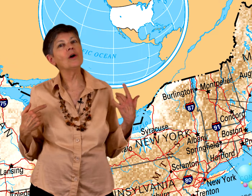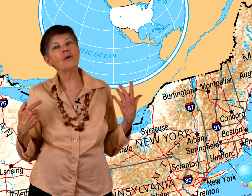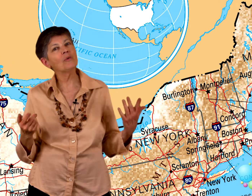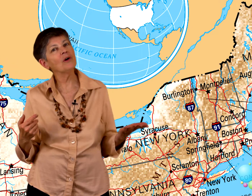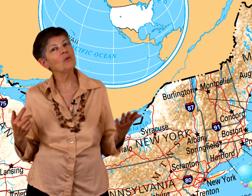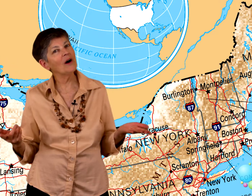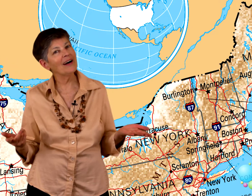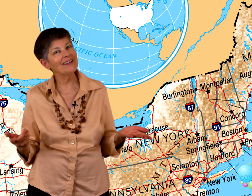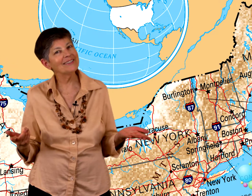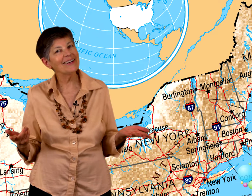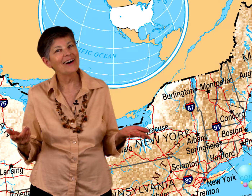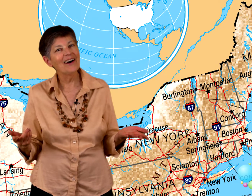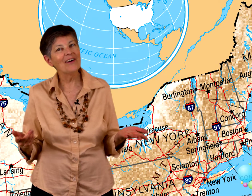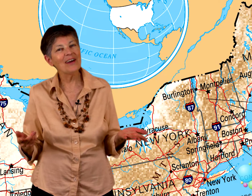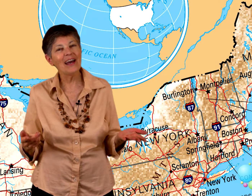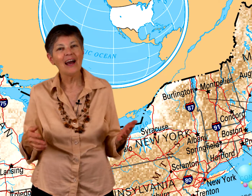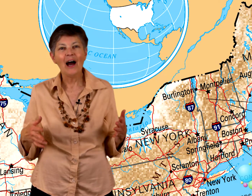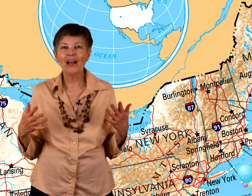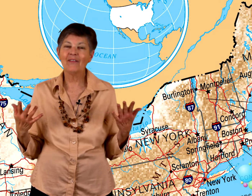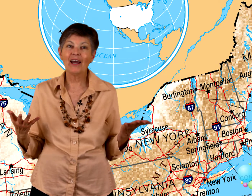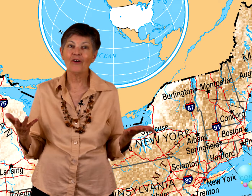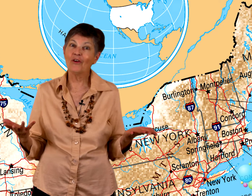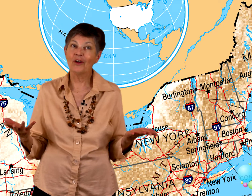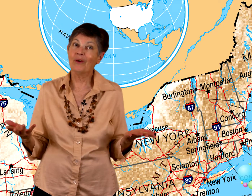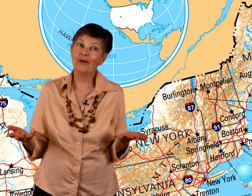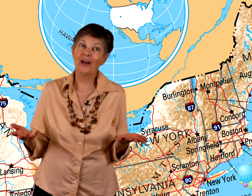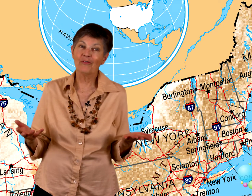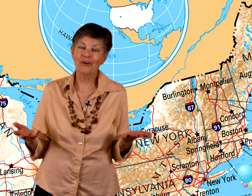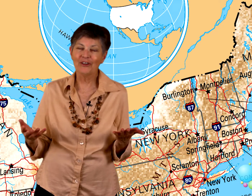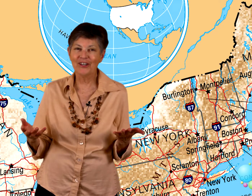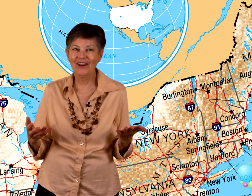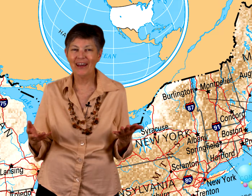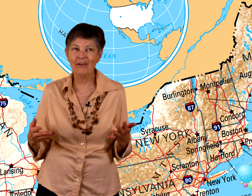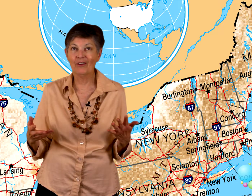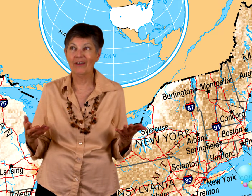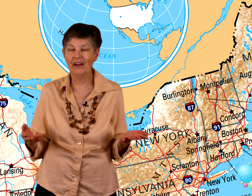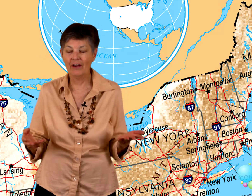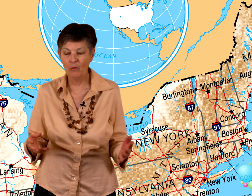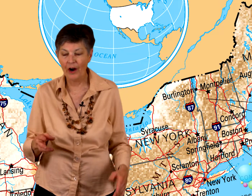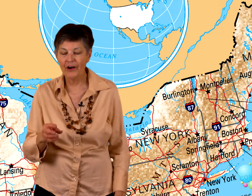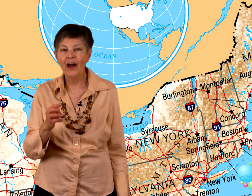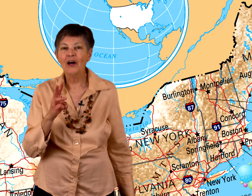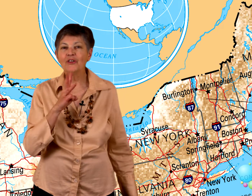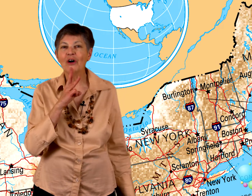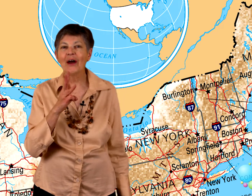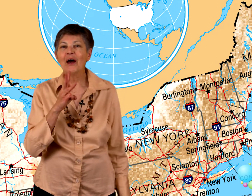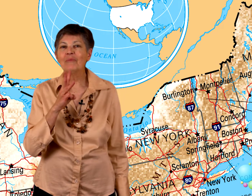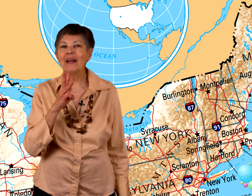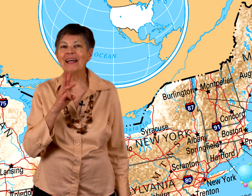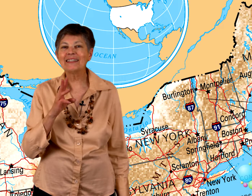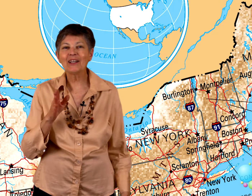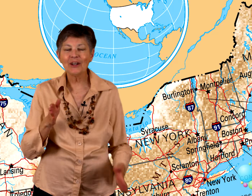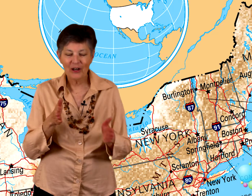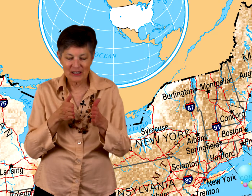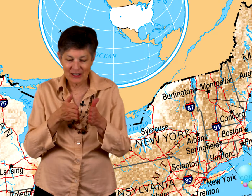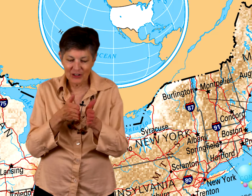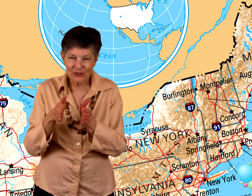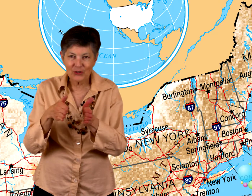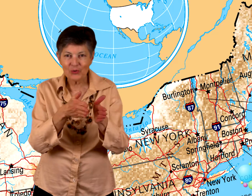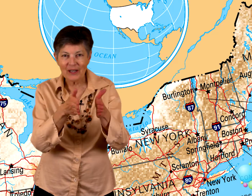what a rill was. Okay? I live in California. We don't have rills. Okay? We don't even have any water. But it's a little stream.